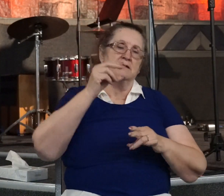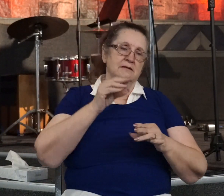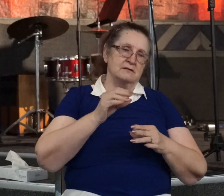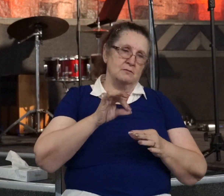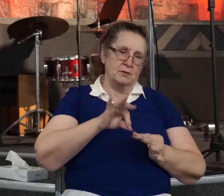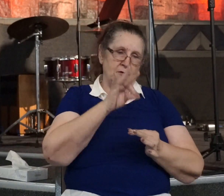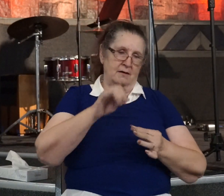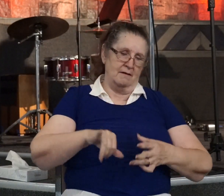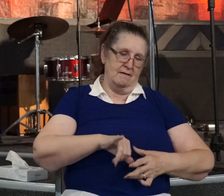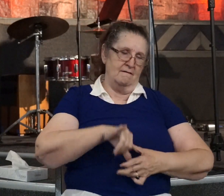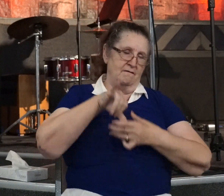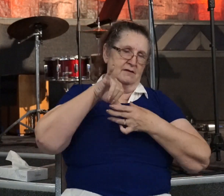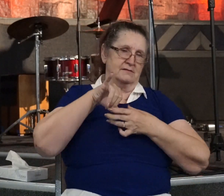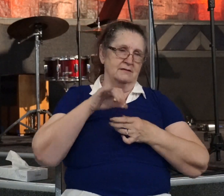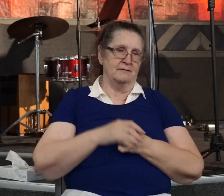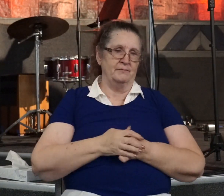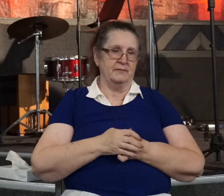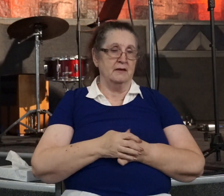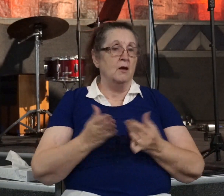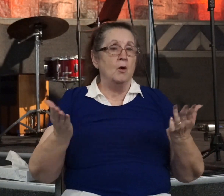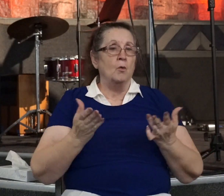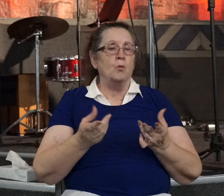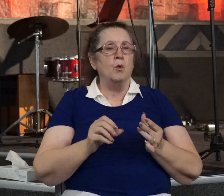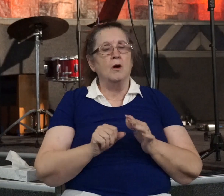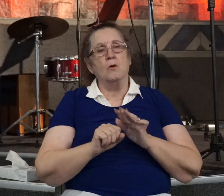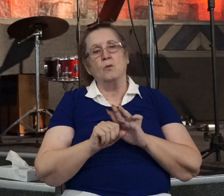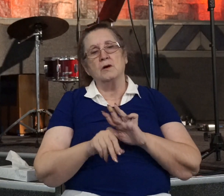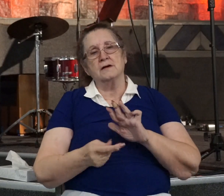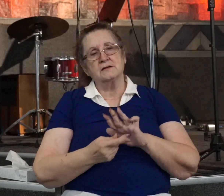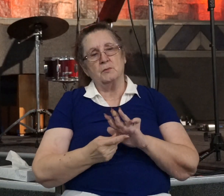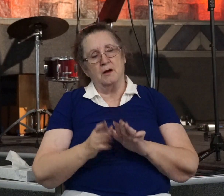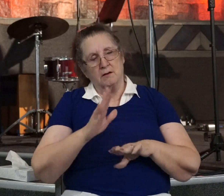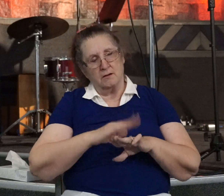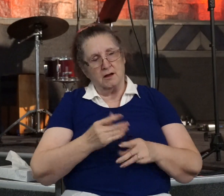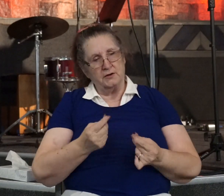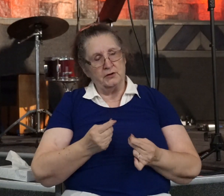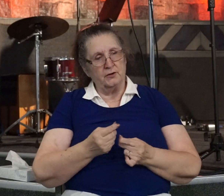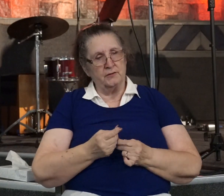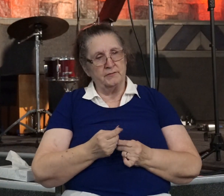Let's look at what Saul is called to do. In verses 15 and 16, we see two things.